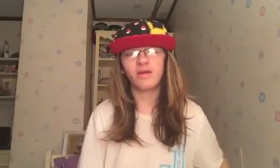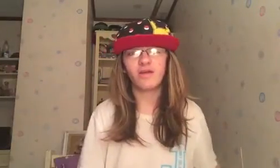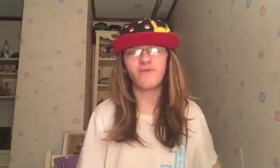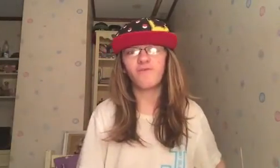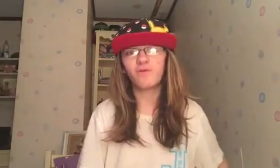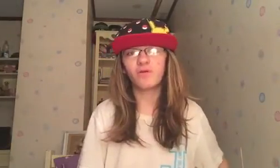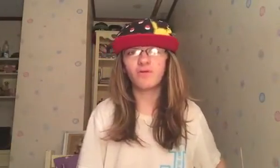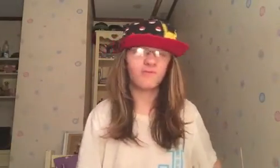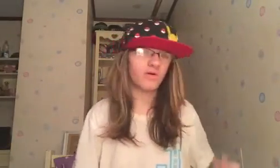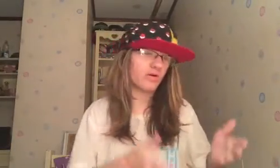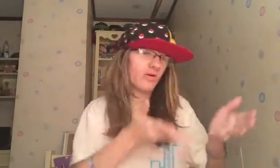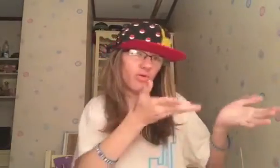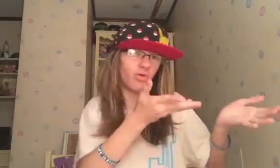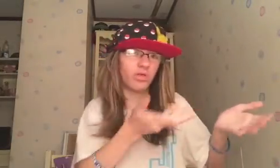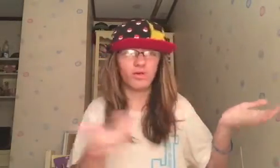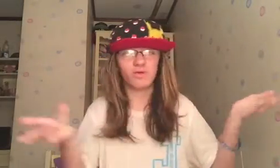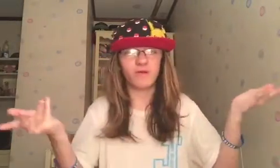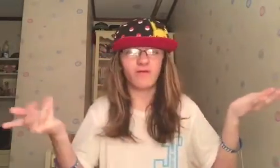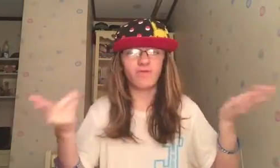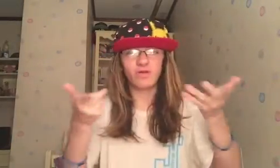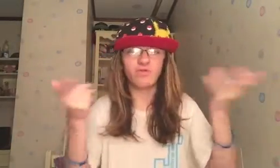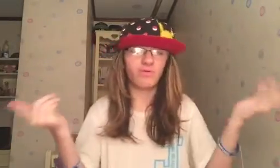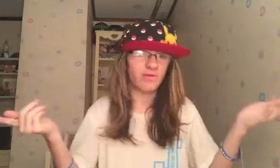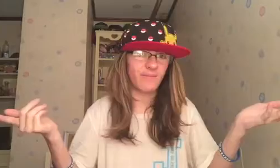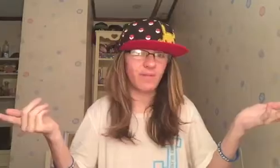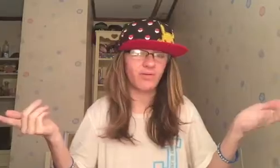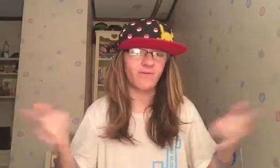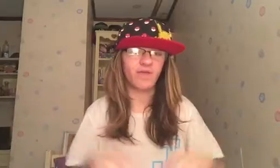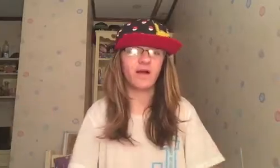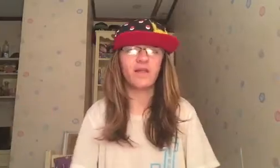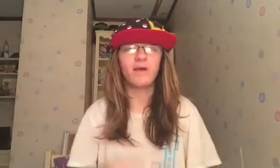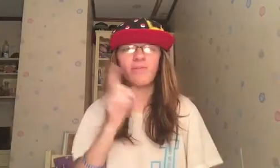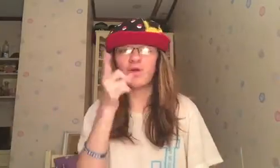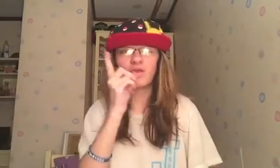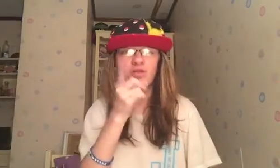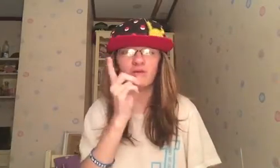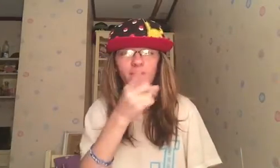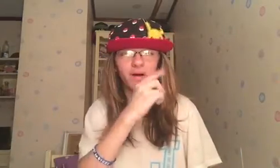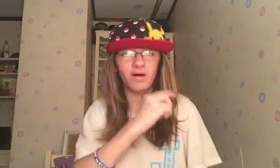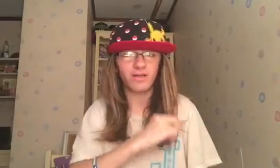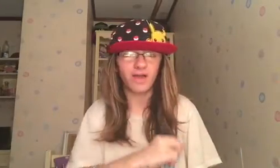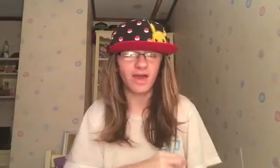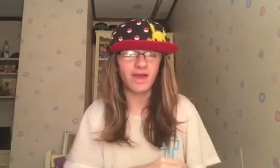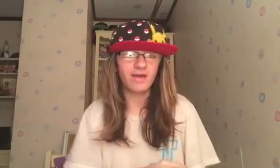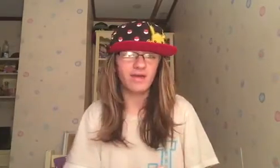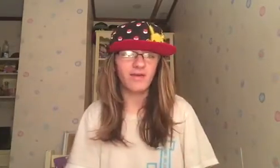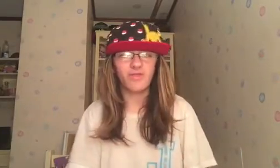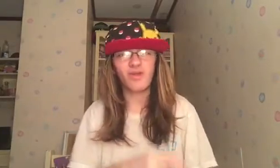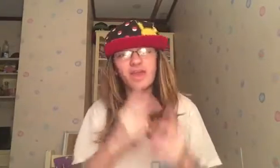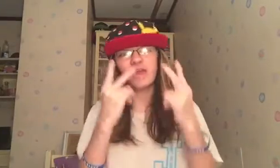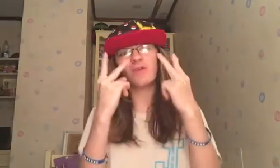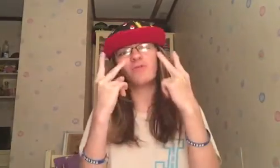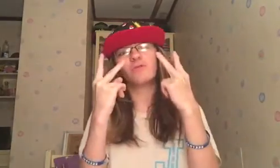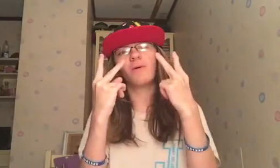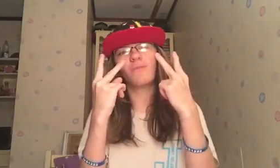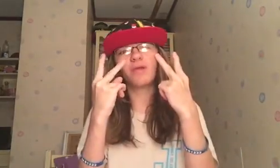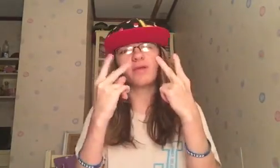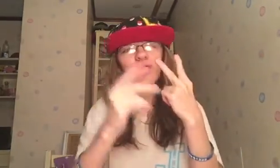If you're new or old or whatever. And, you don't have my notifications on. Please, turn them on. Okay? Thank you. Peace.